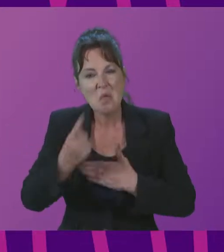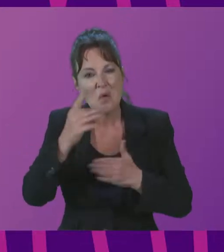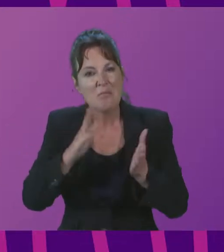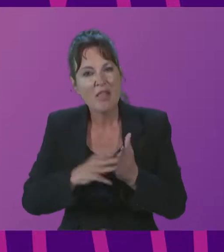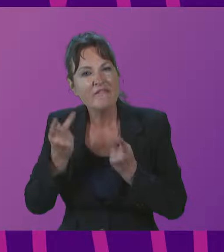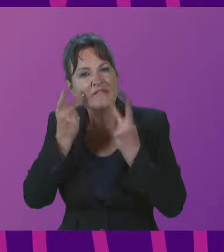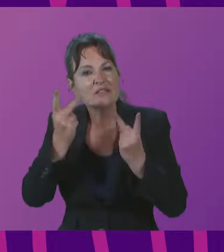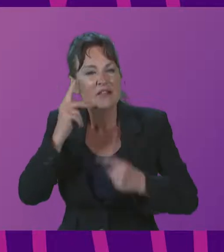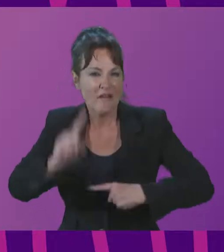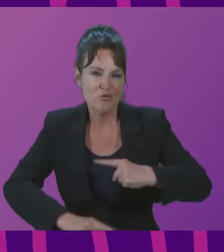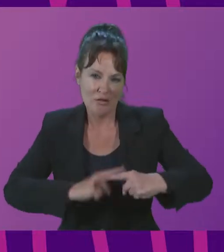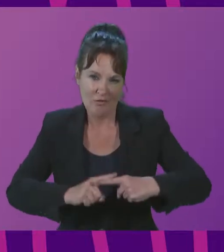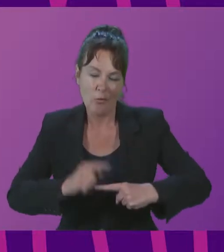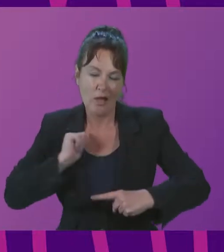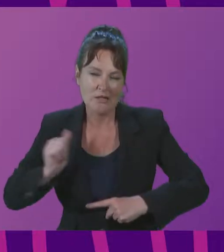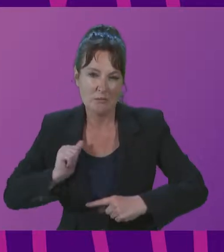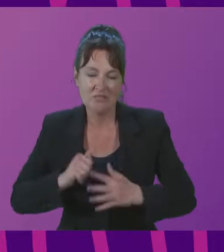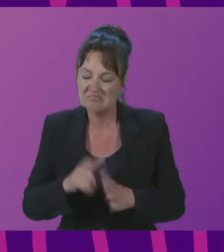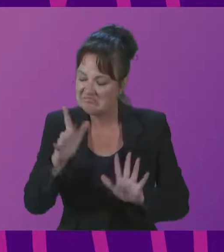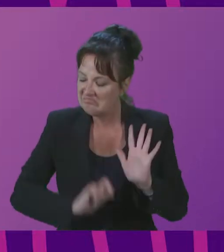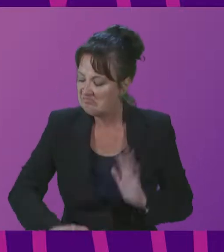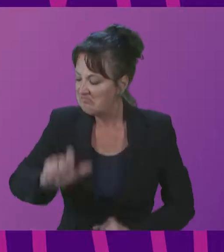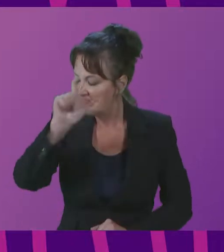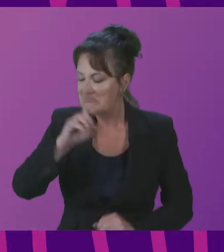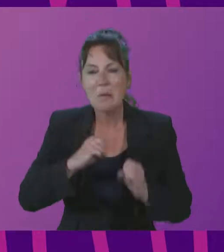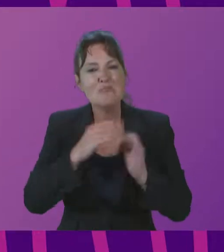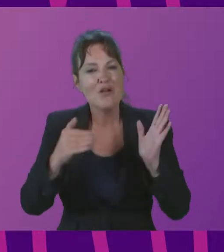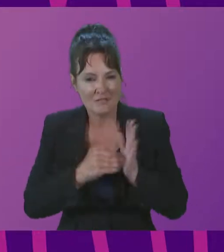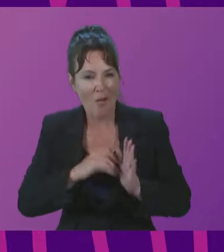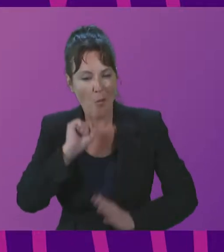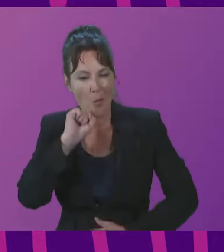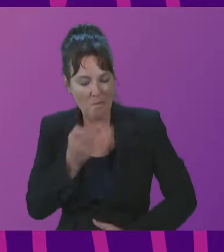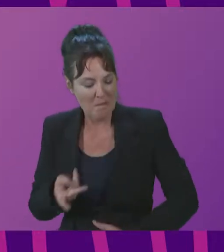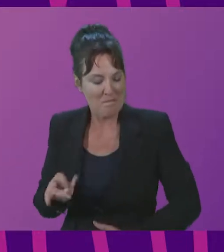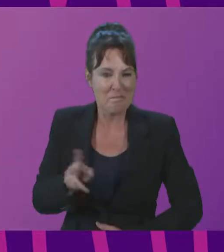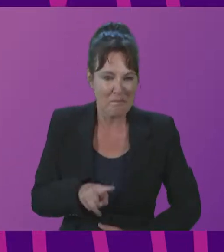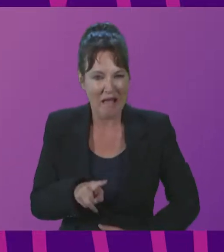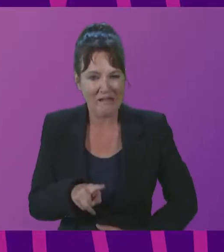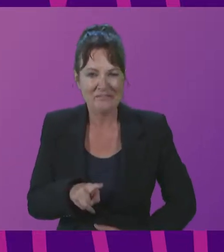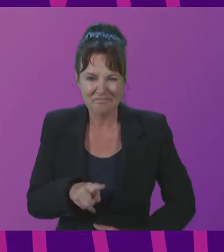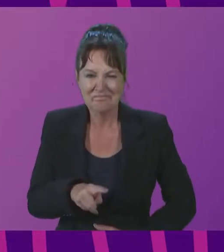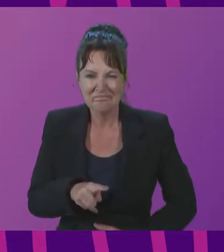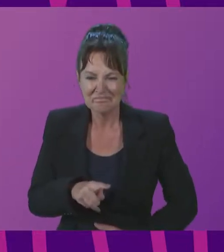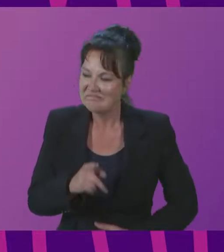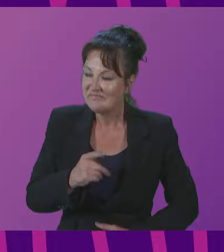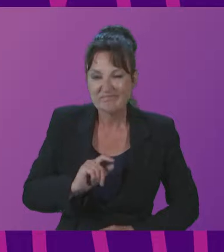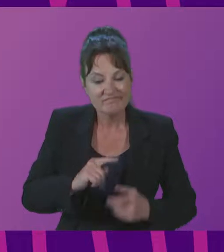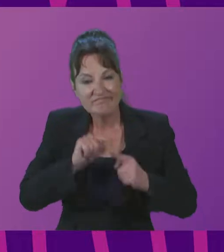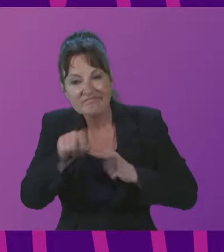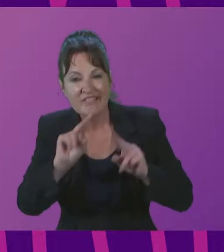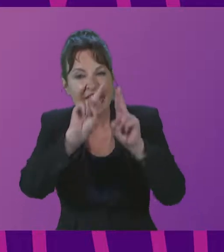year. I'm pretty confident that Brazil will be back as a country at the international